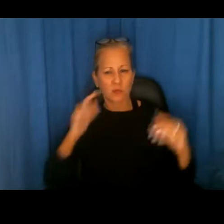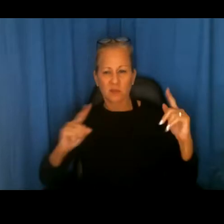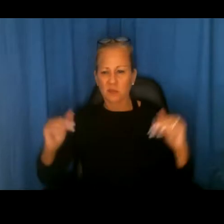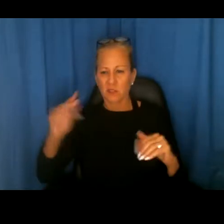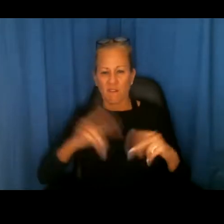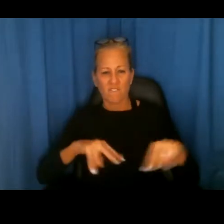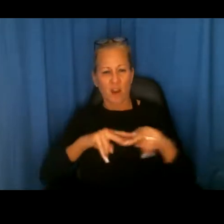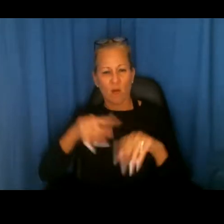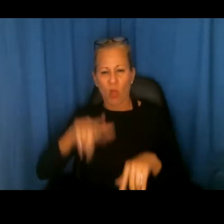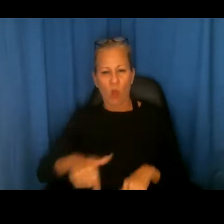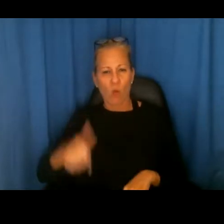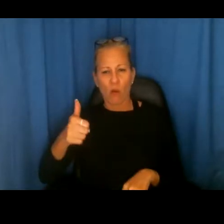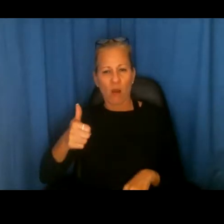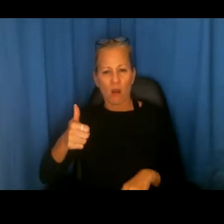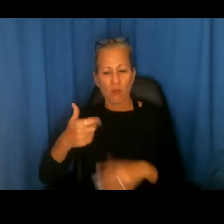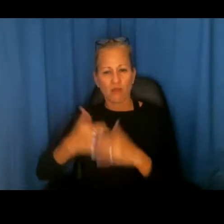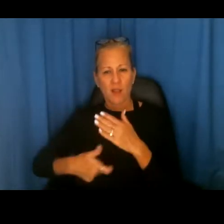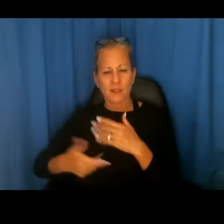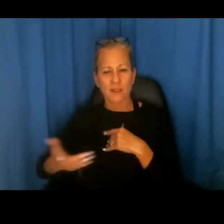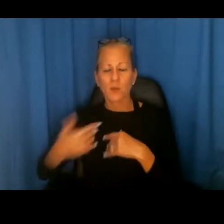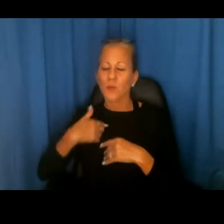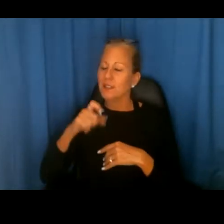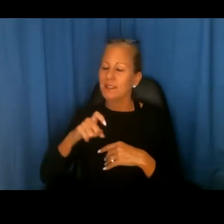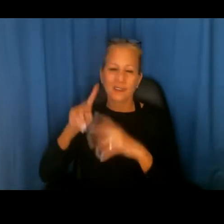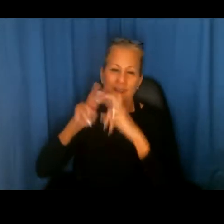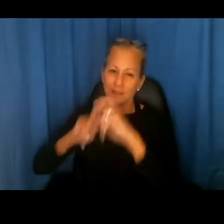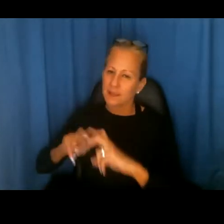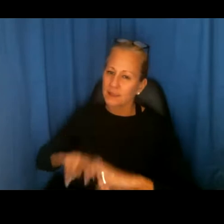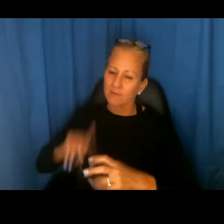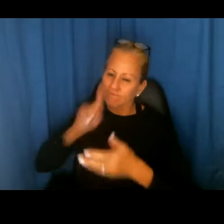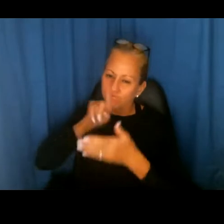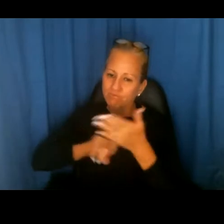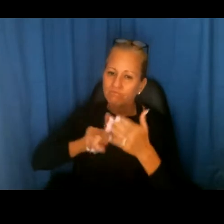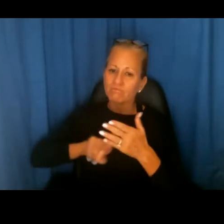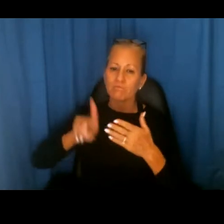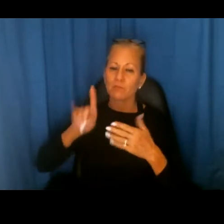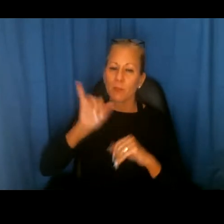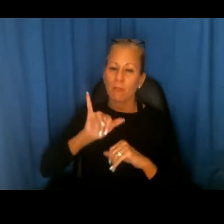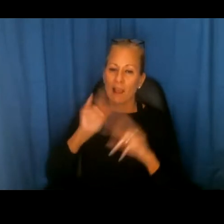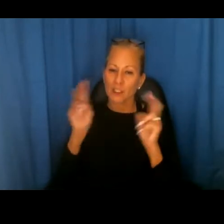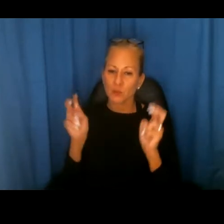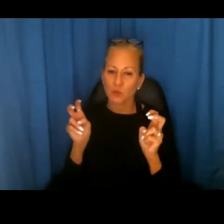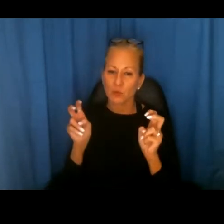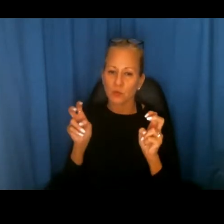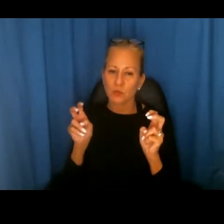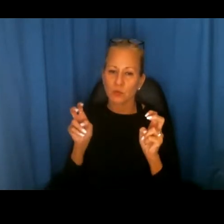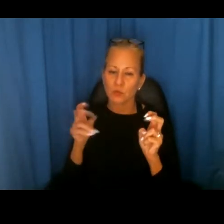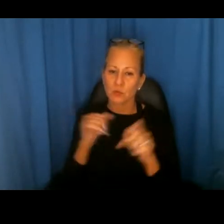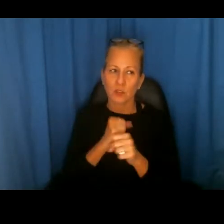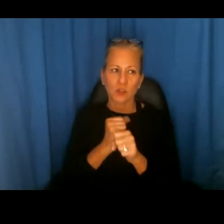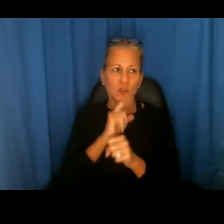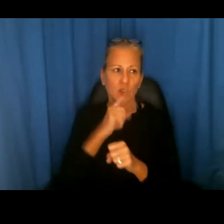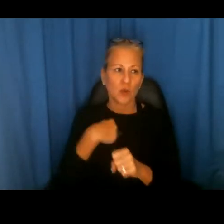lower rates, uh, lower prices. And so we need to look at that issue as well. Um, so that, uh, we can be sure that